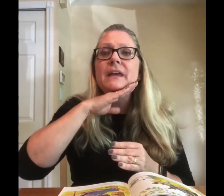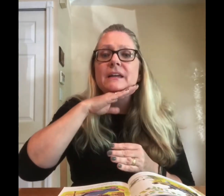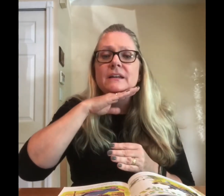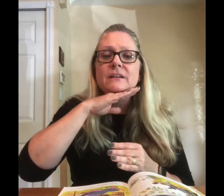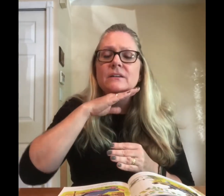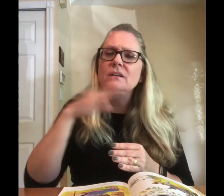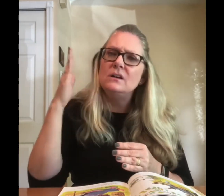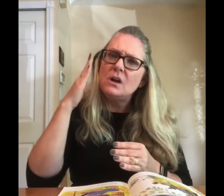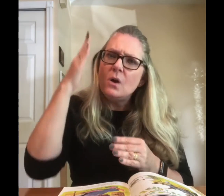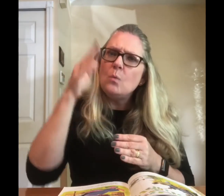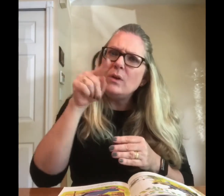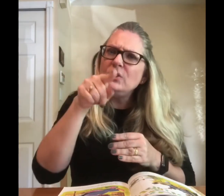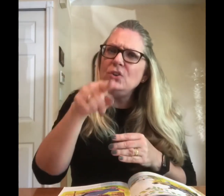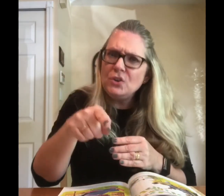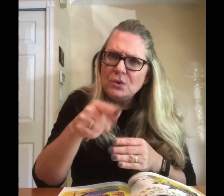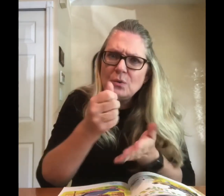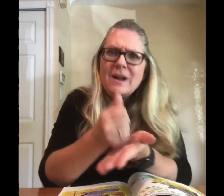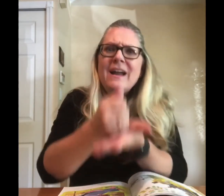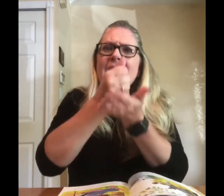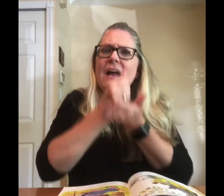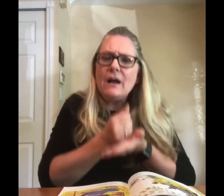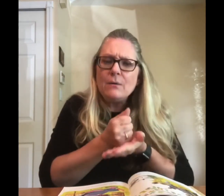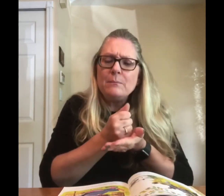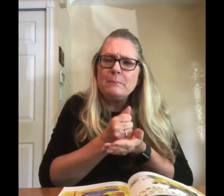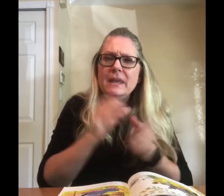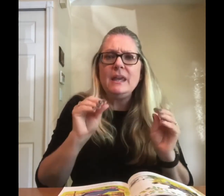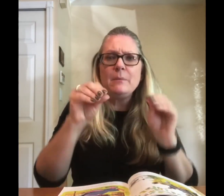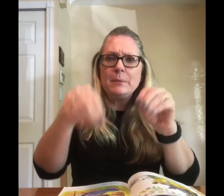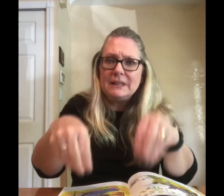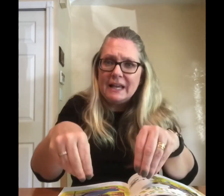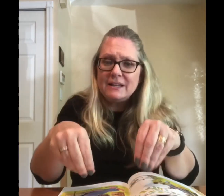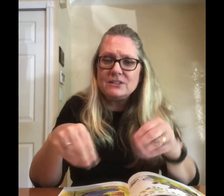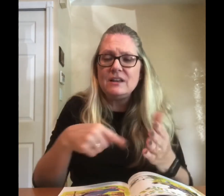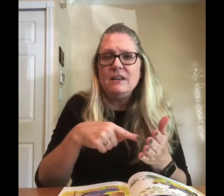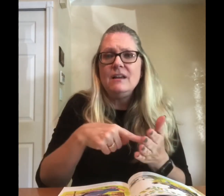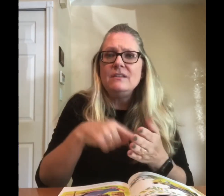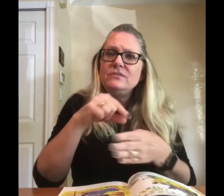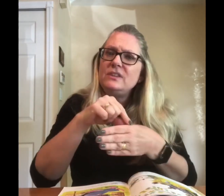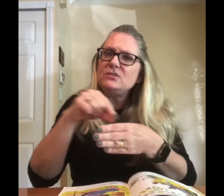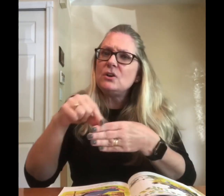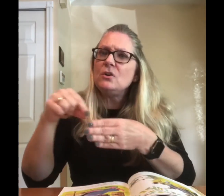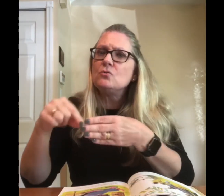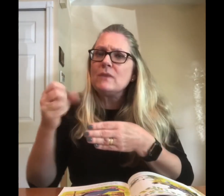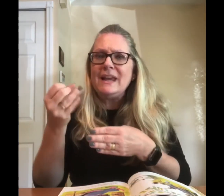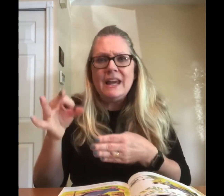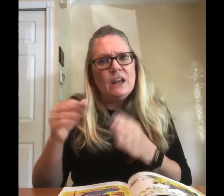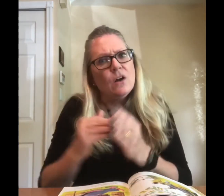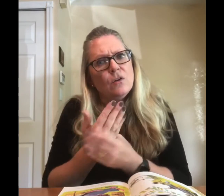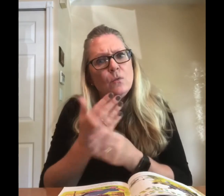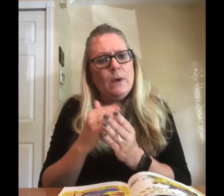Will you help me plant this grain of wheat?